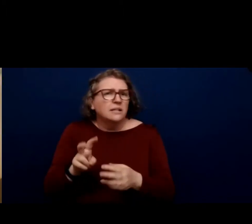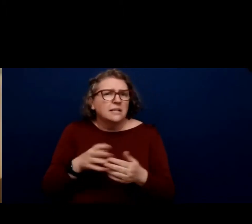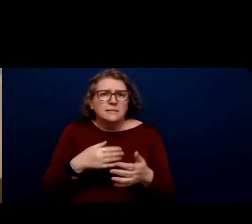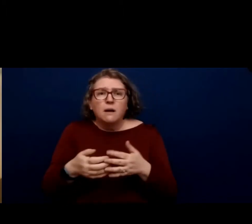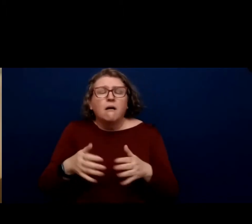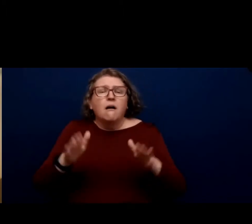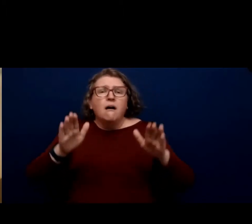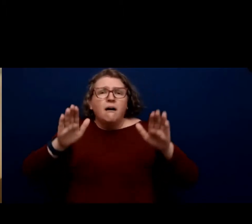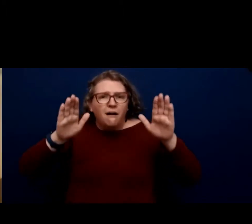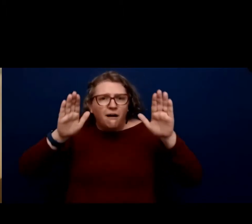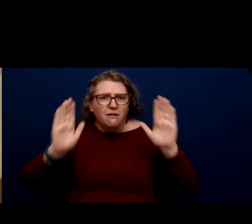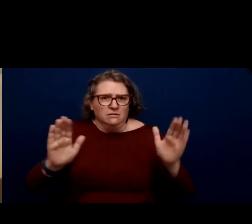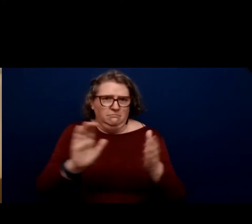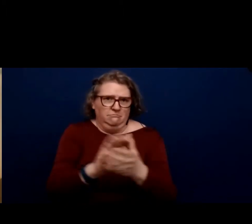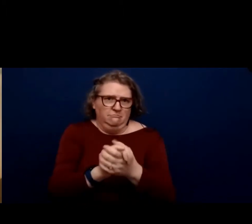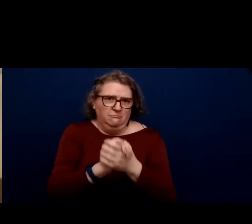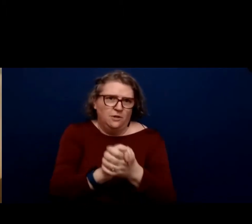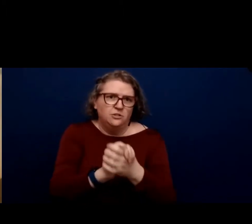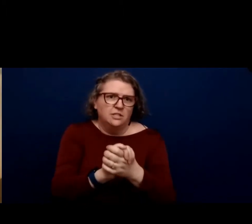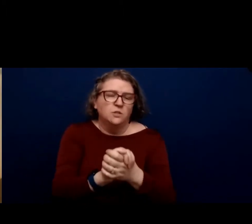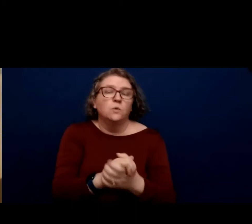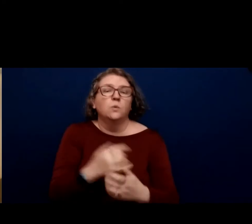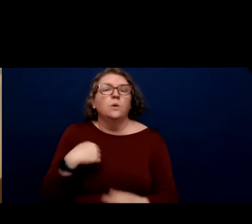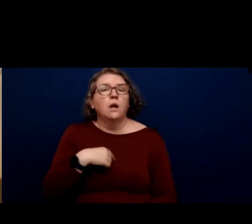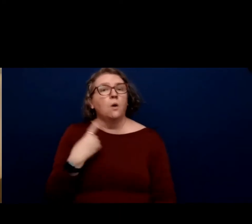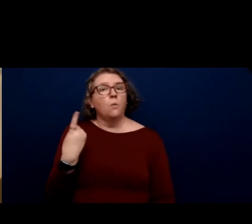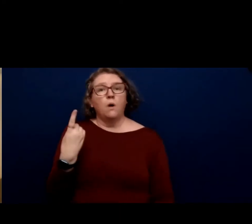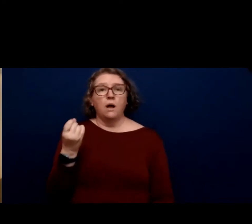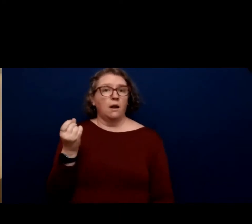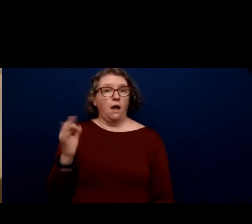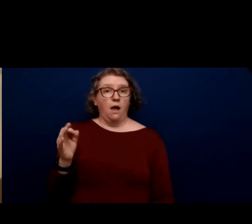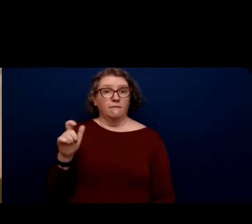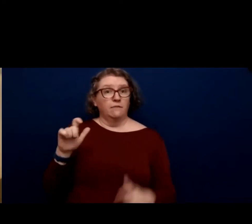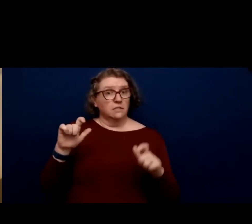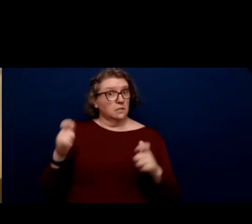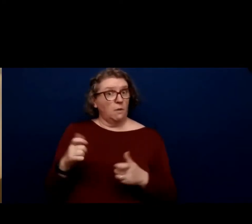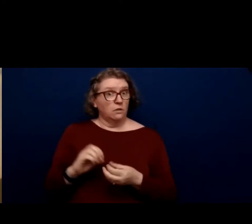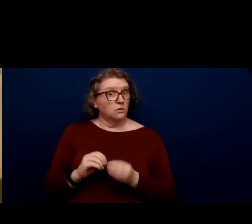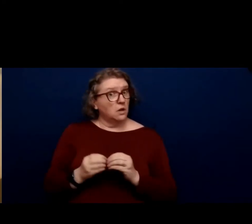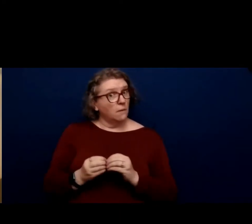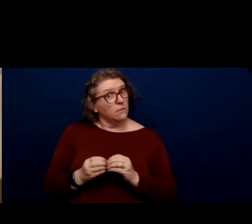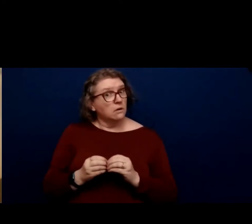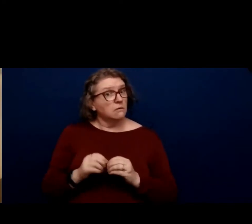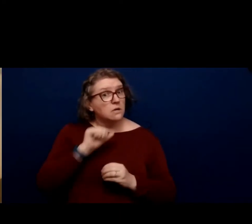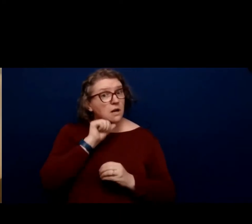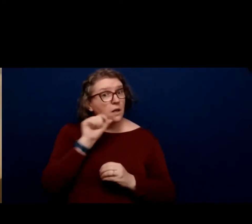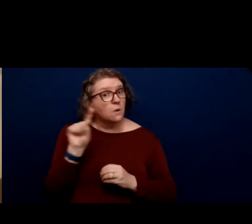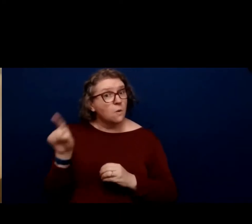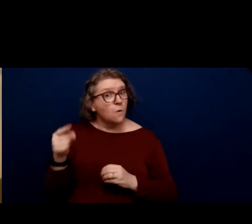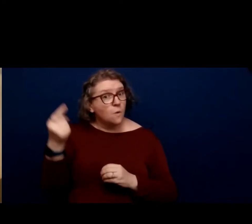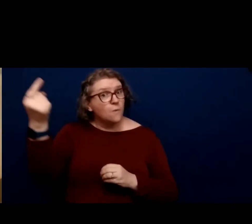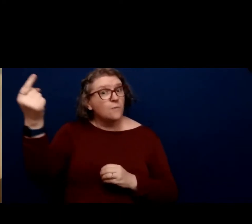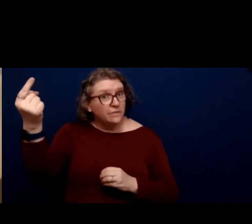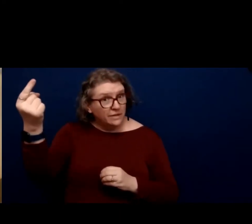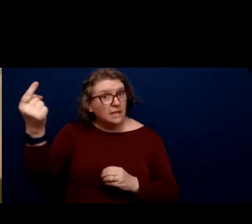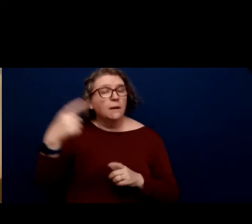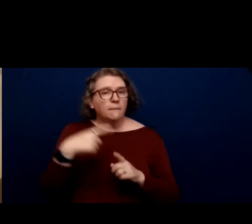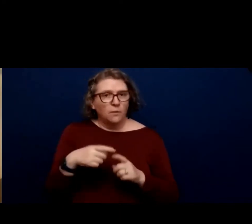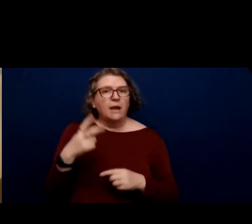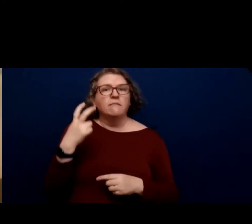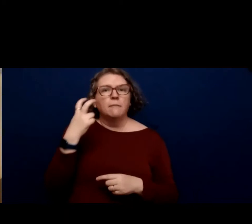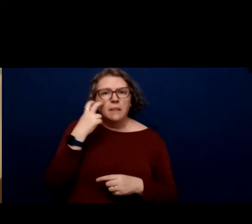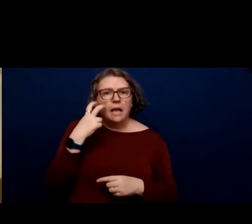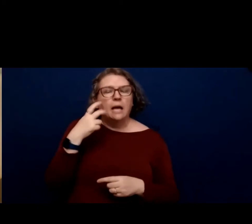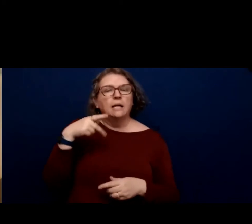We are one of the smaller number, I won't say the only, that has a blind peer